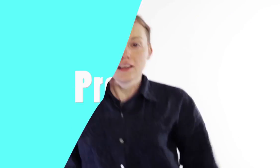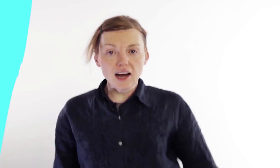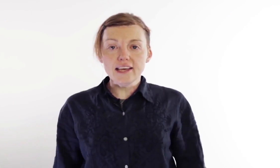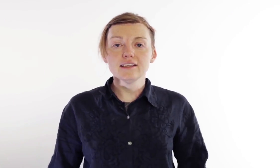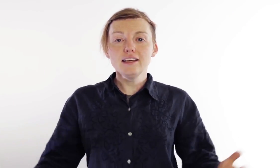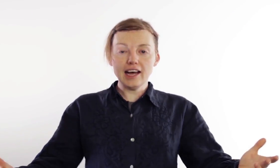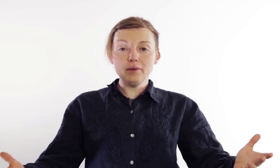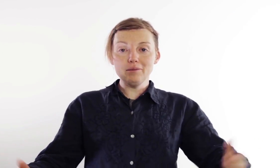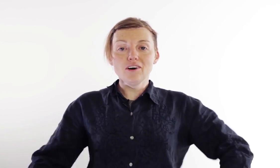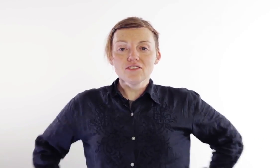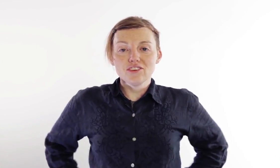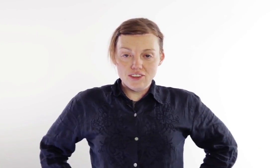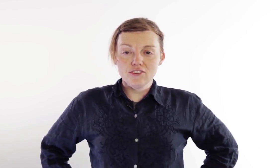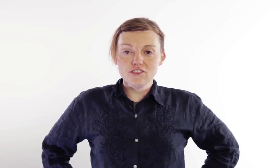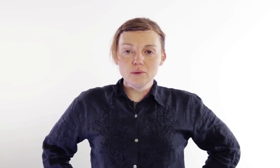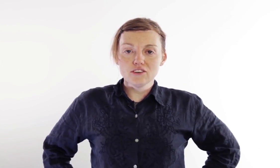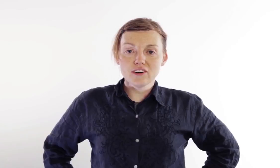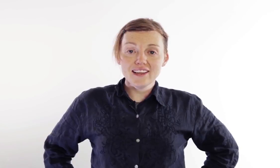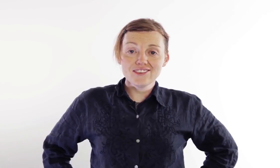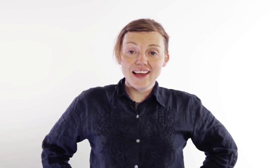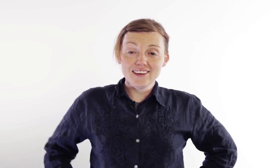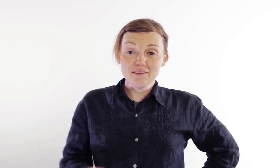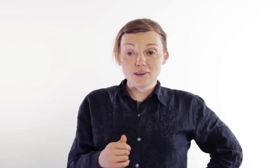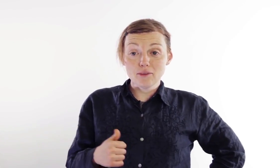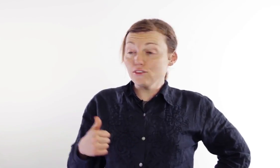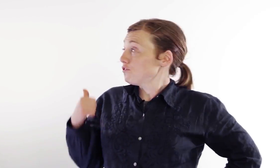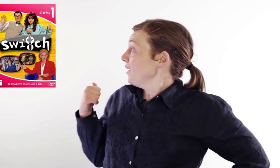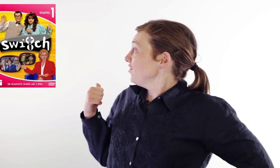Hi, I'm Amy Fox, this is This Week in Trans, and I'm from The Switch.